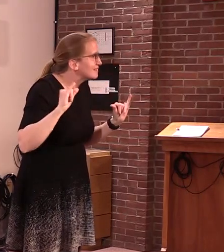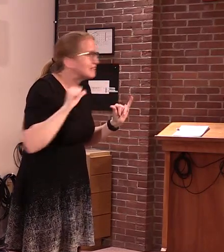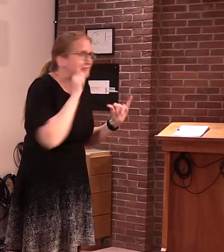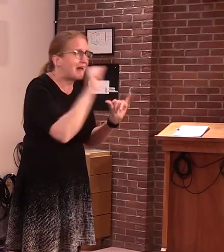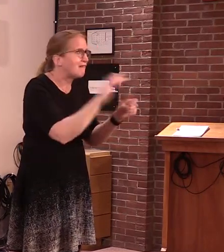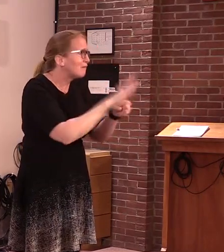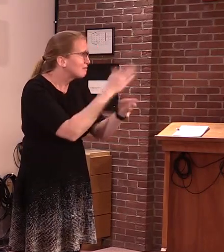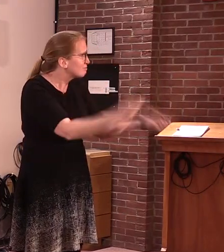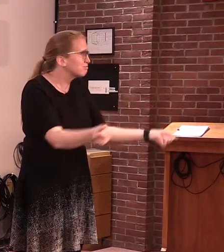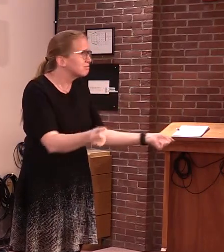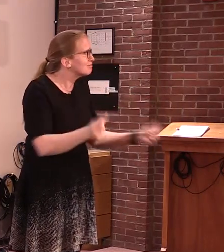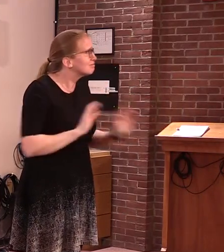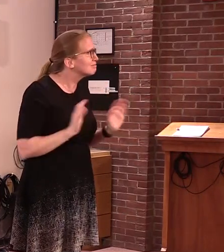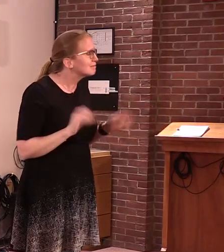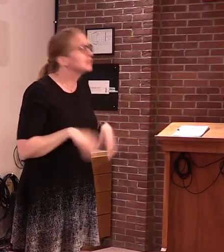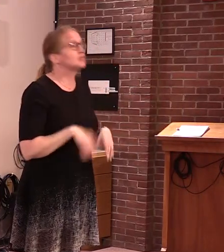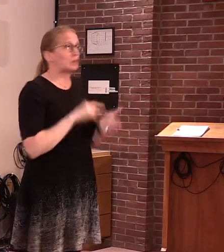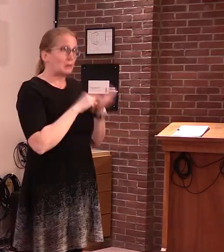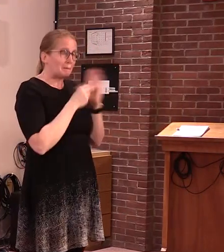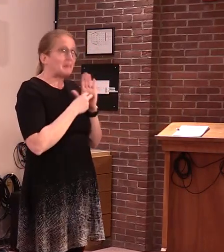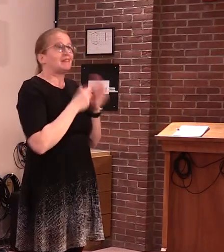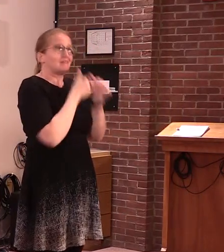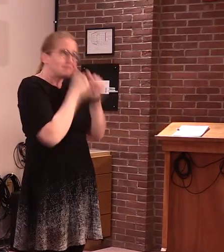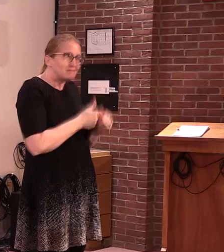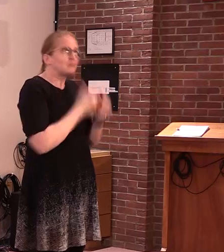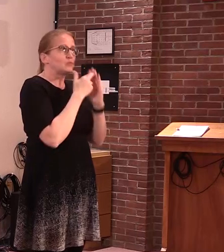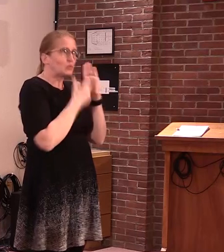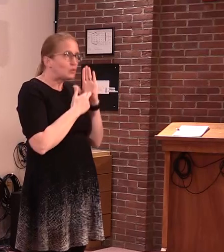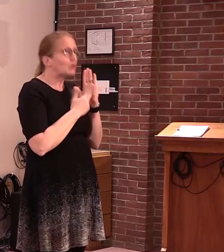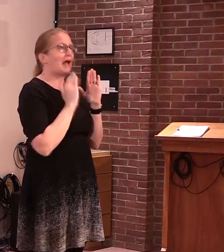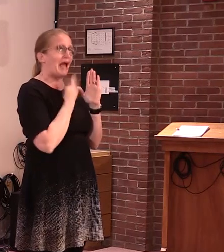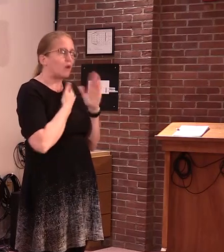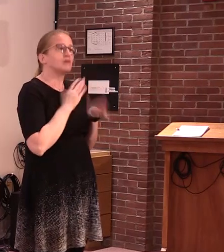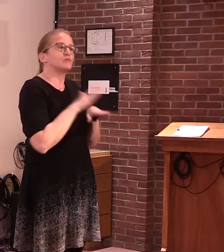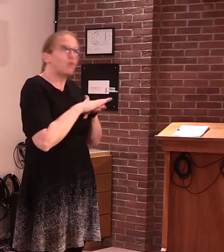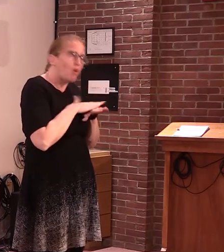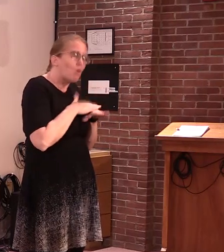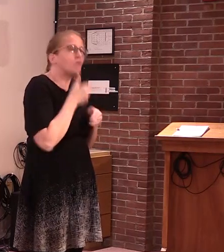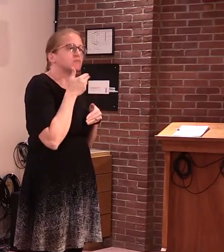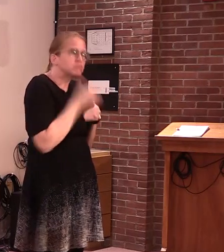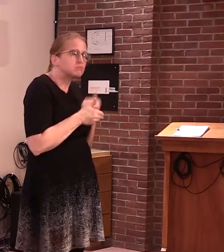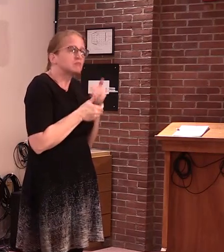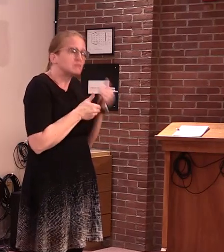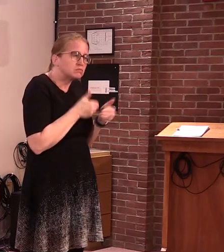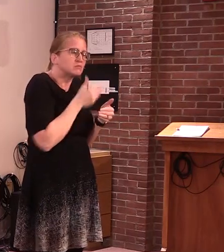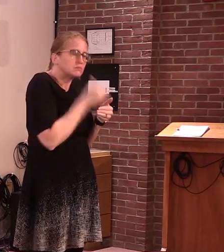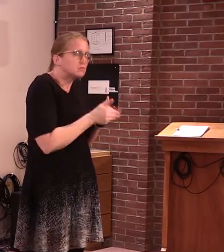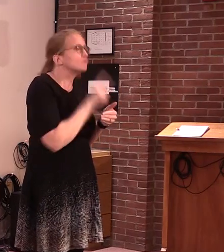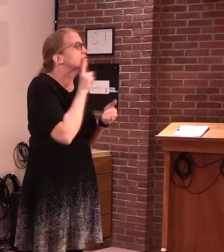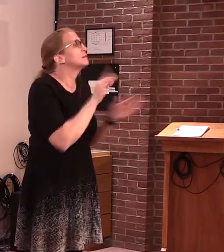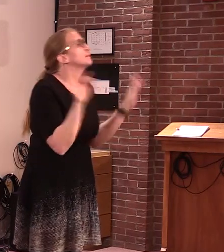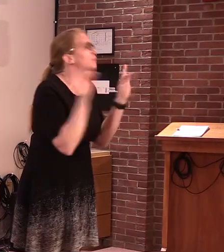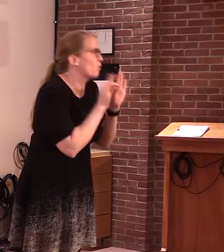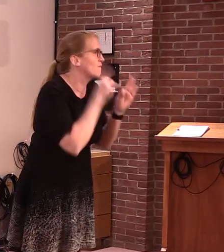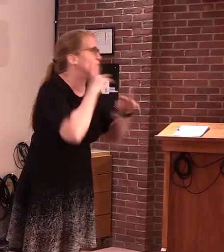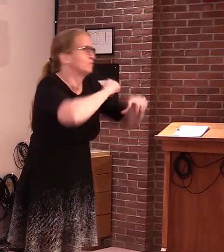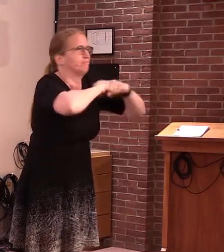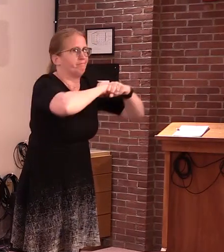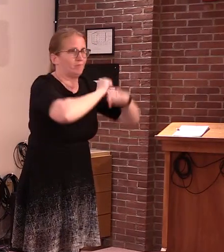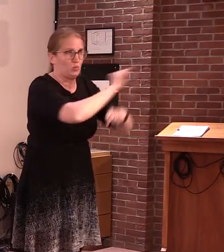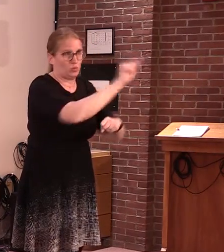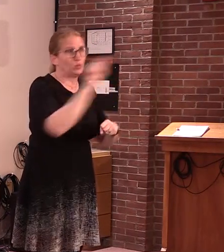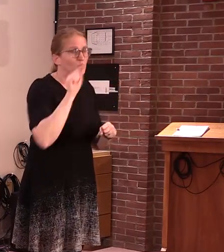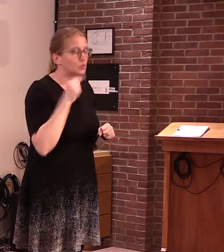important to protect Vermonters. This we will be resolute in achieving in deciding